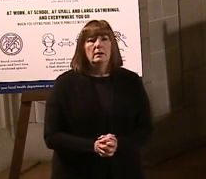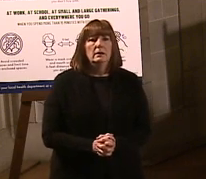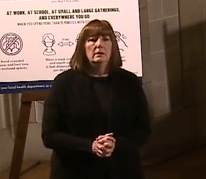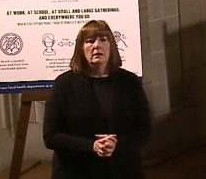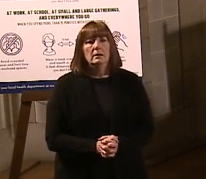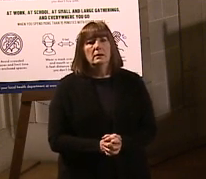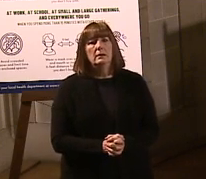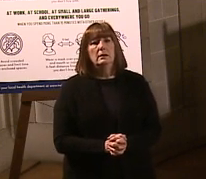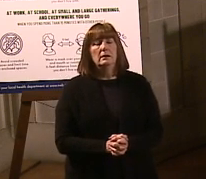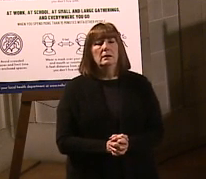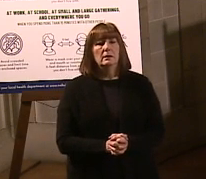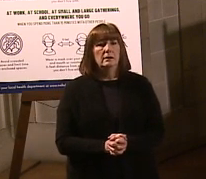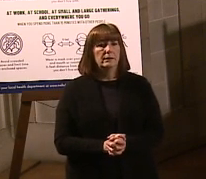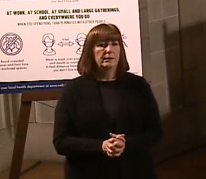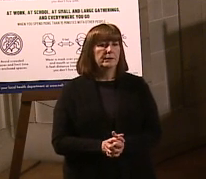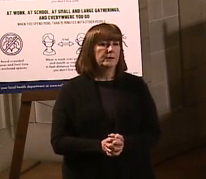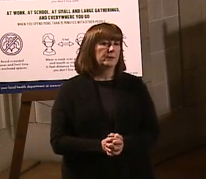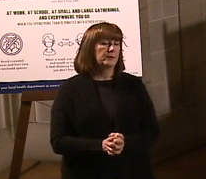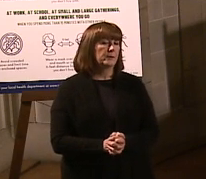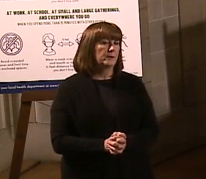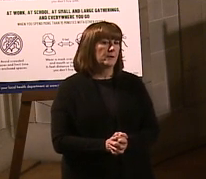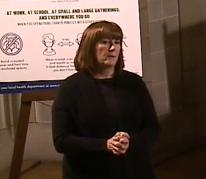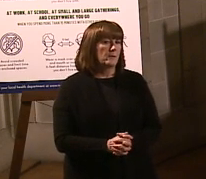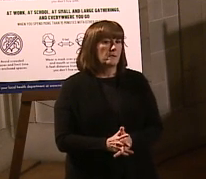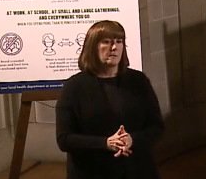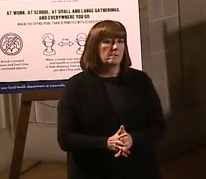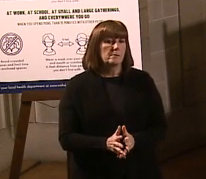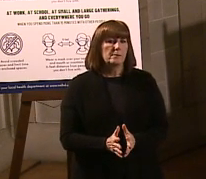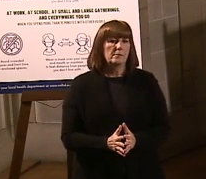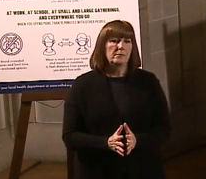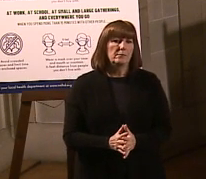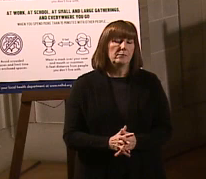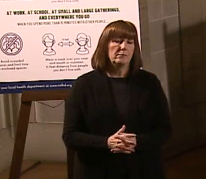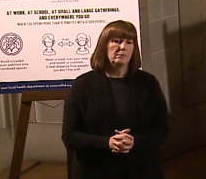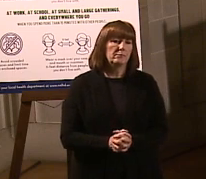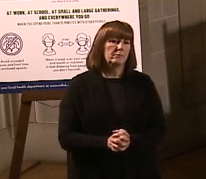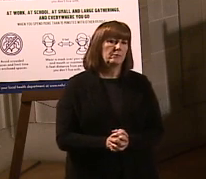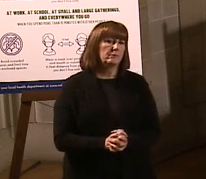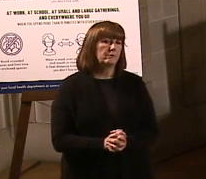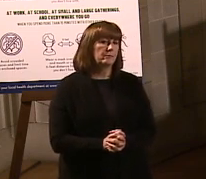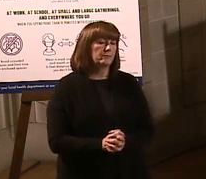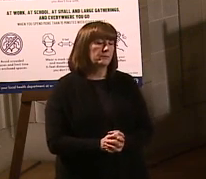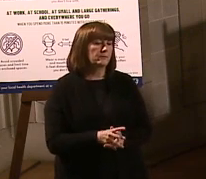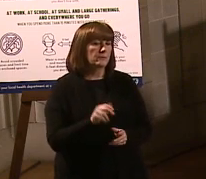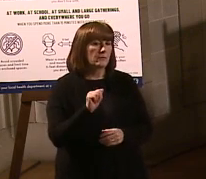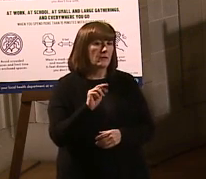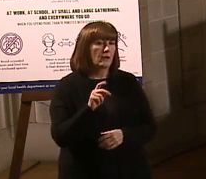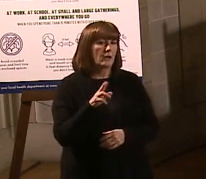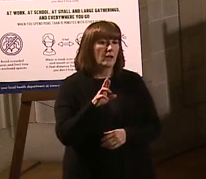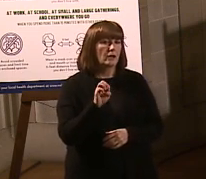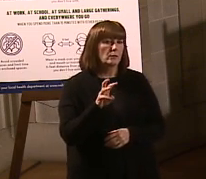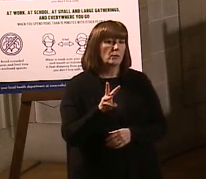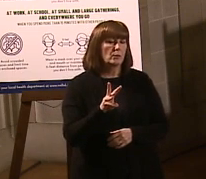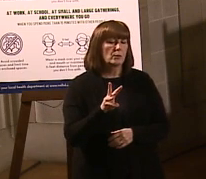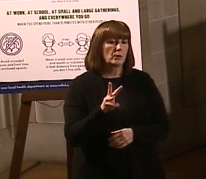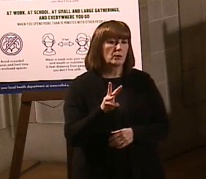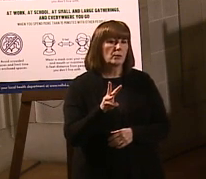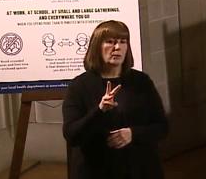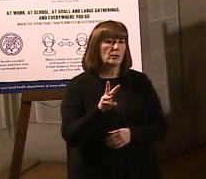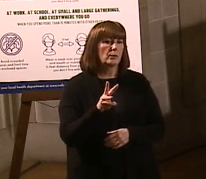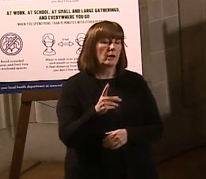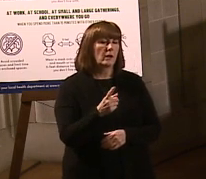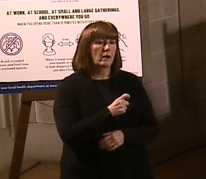of an odd pod, or, you know, is there a state coordination in all of these registrations for vaccines,